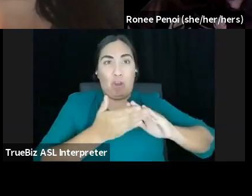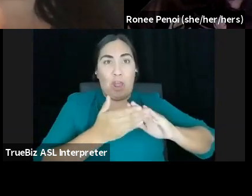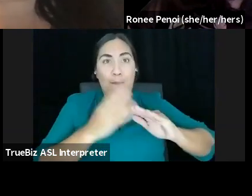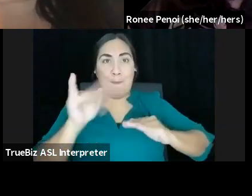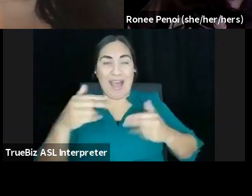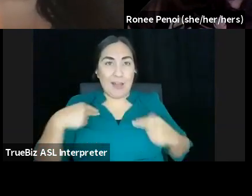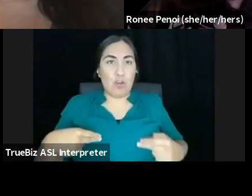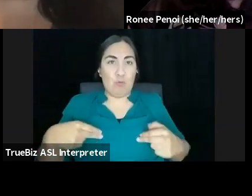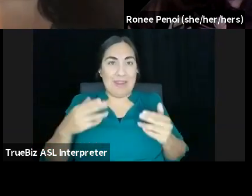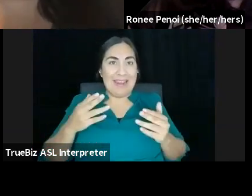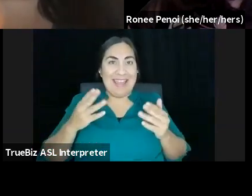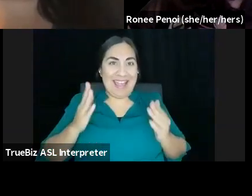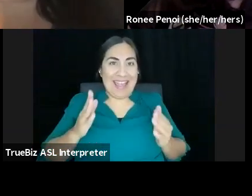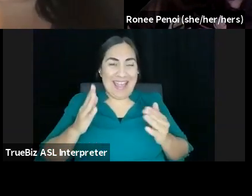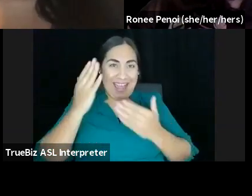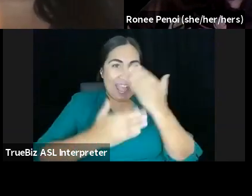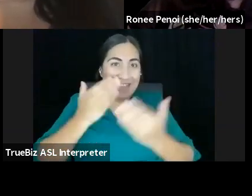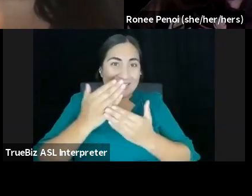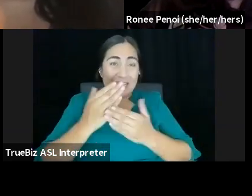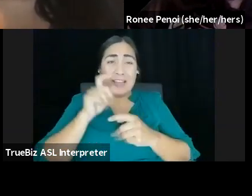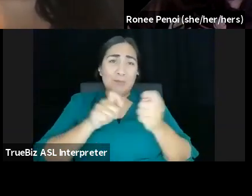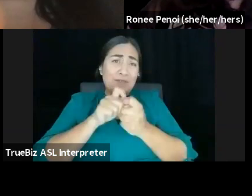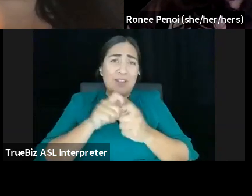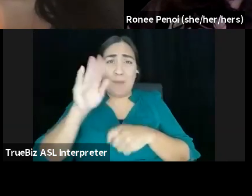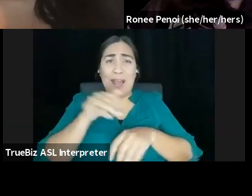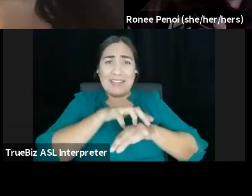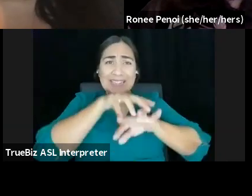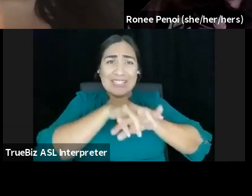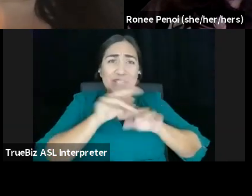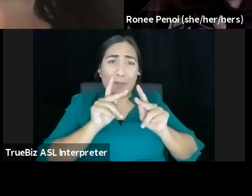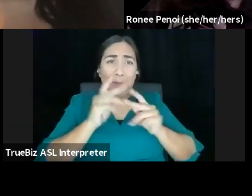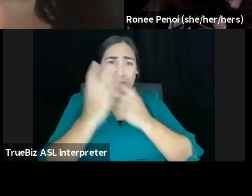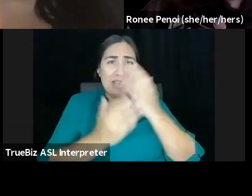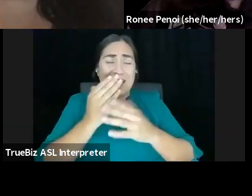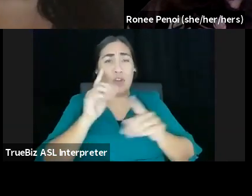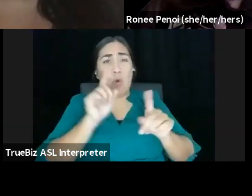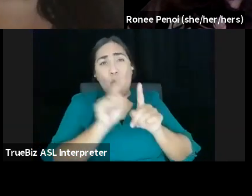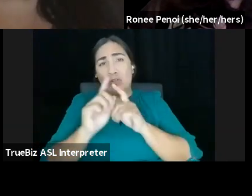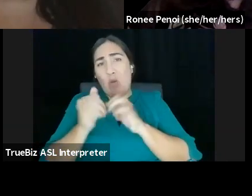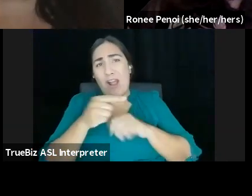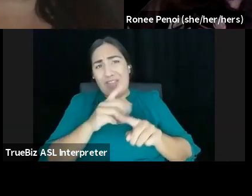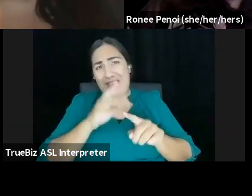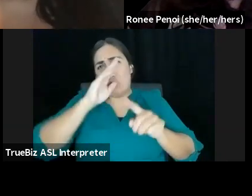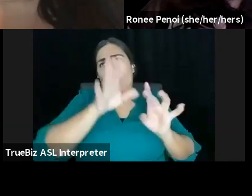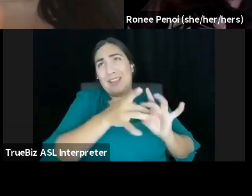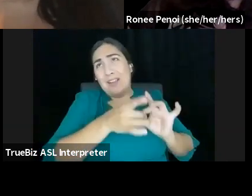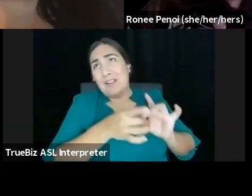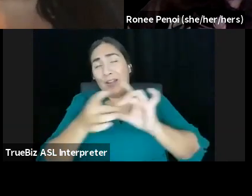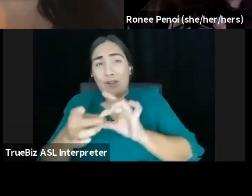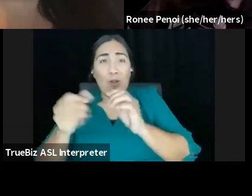indigenous people's hands. And then, but also how that has a direct correlation to like the undermining of sovereignty of indigenous